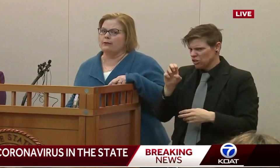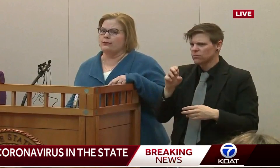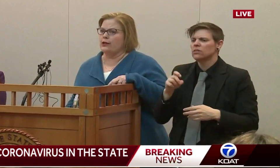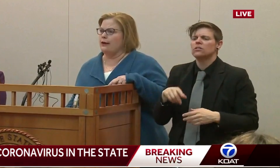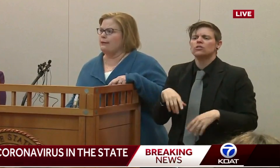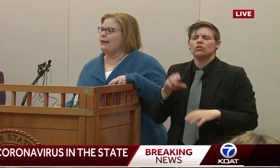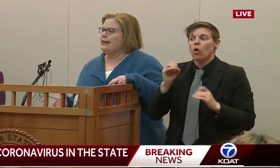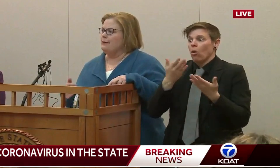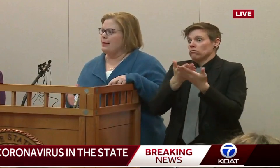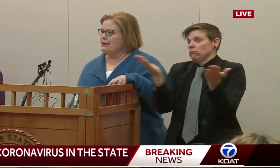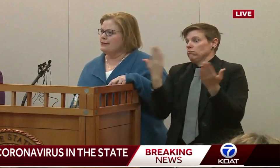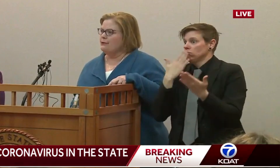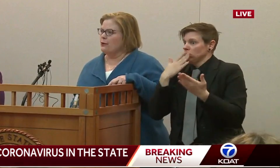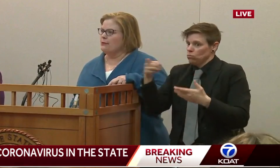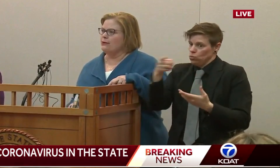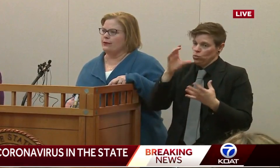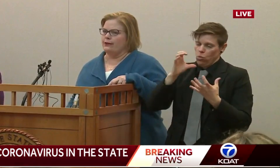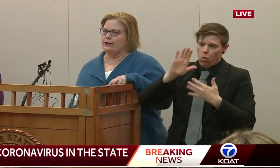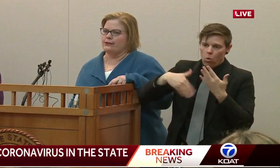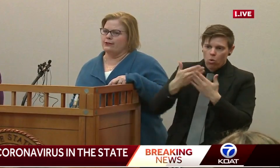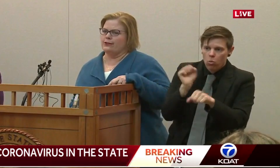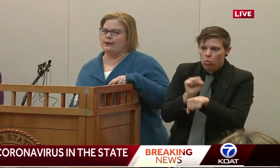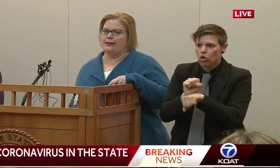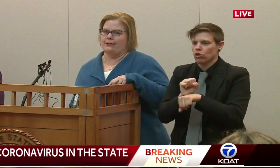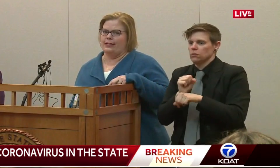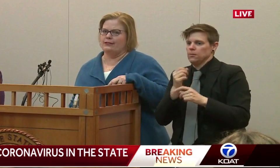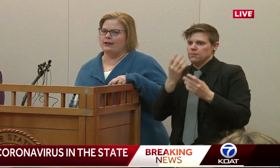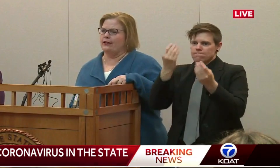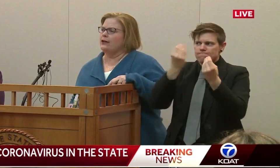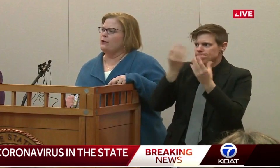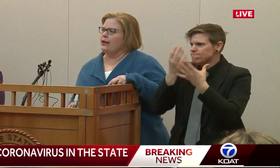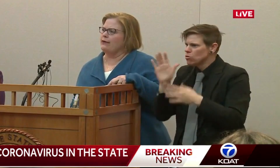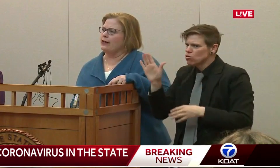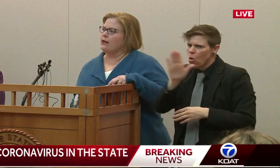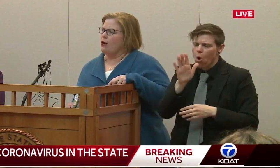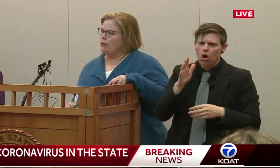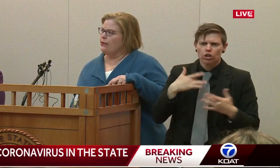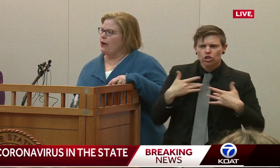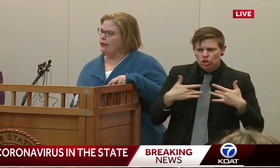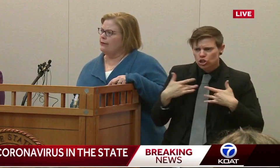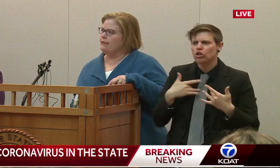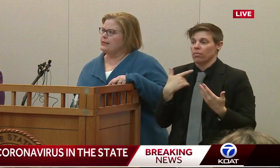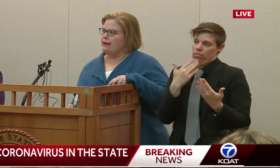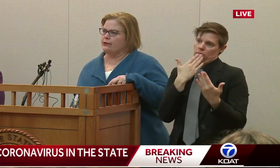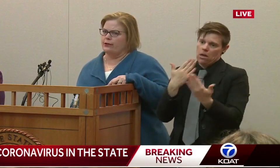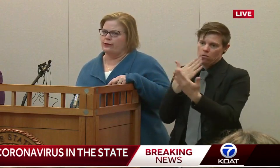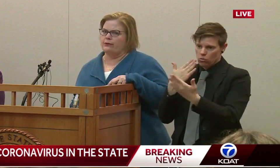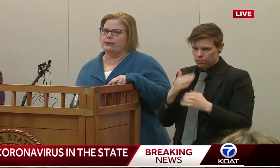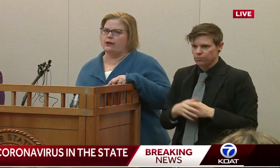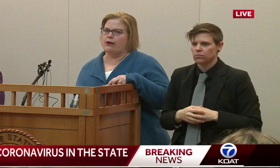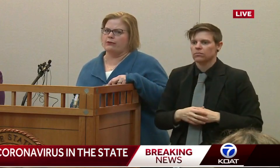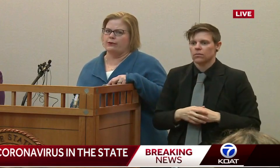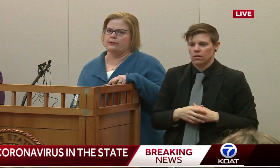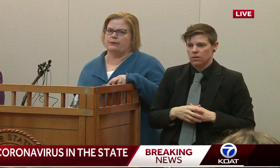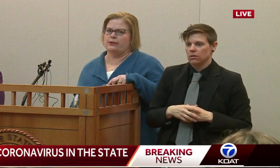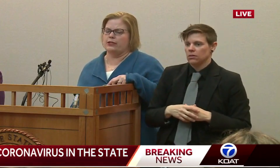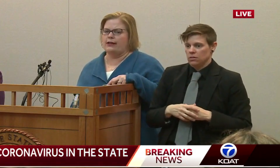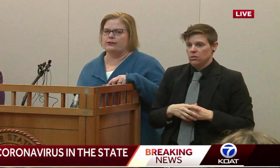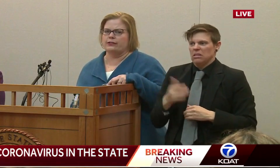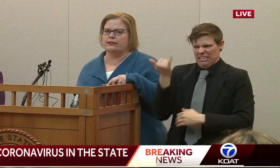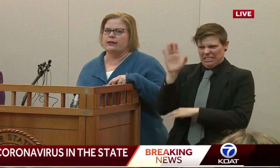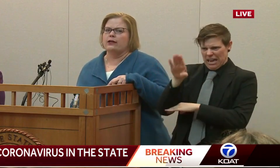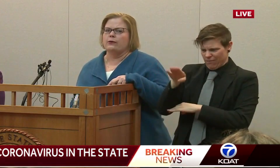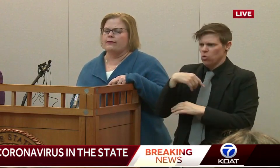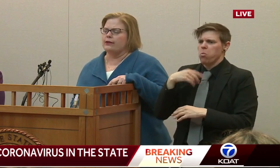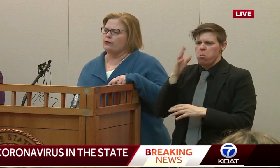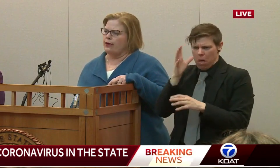have been doing an incredible job keeping us informed of what their concerns are and their needs are. We have a call with all of them this afternoon to talk through some of the